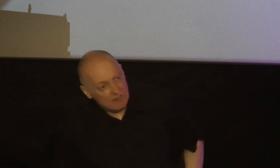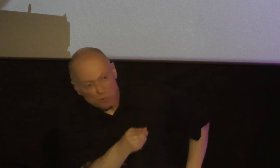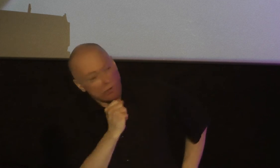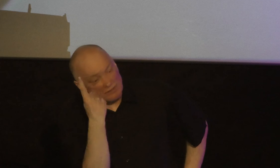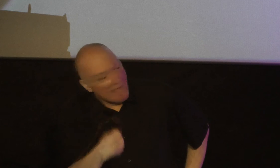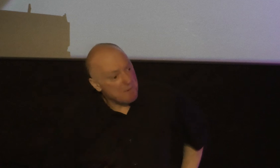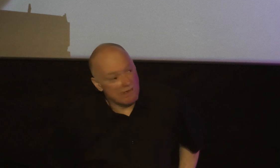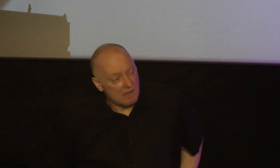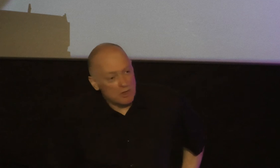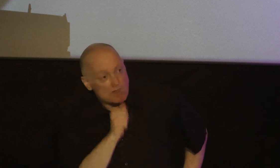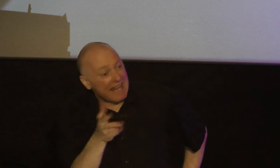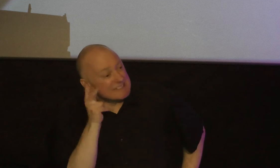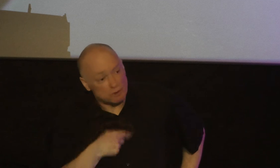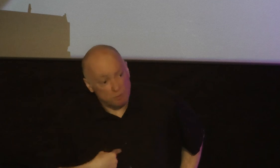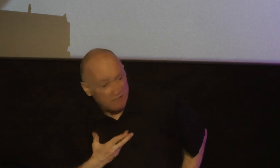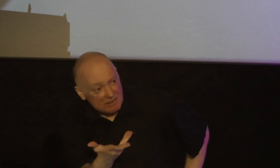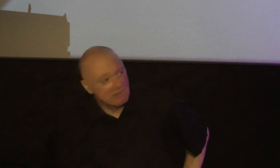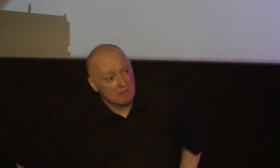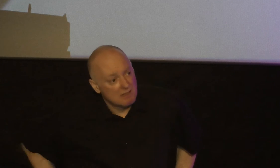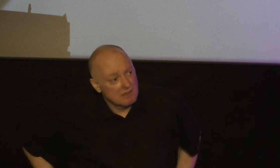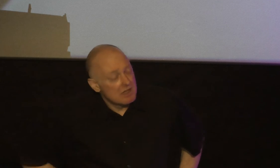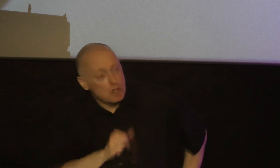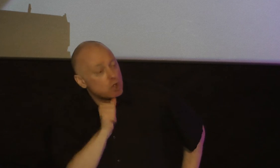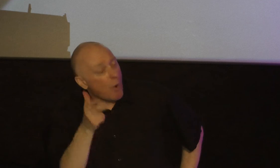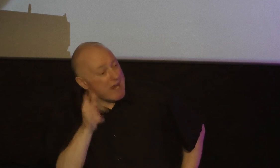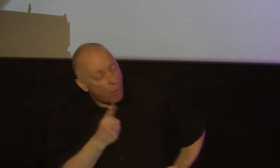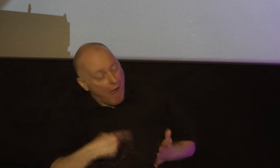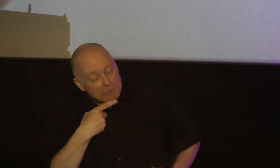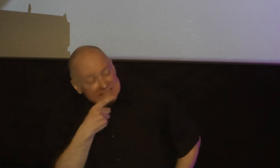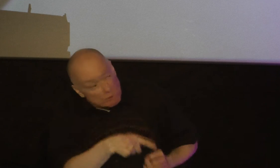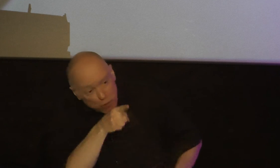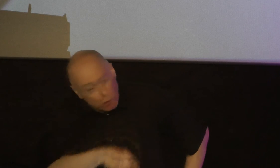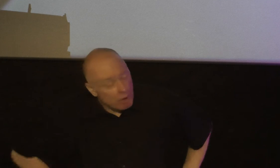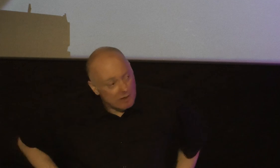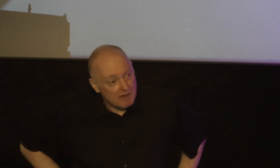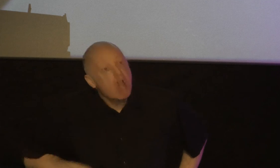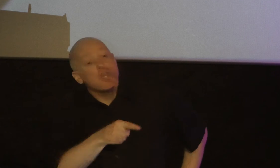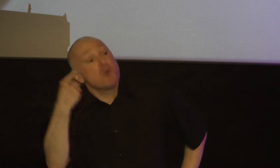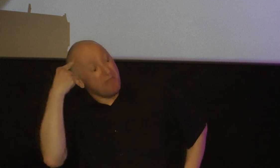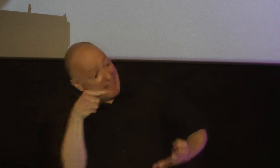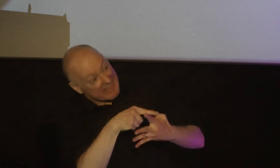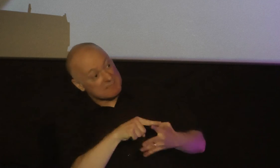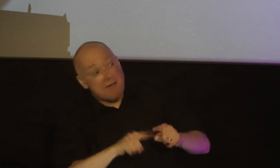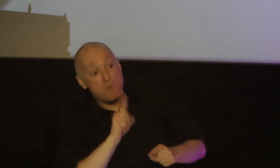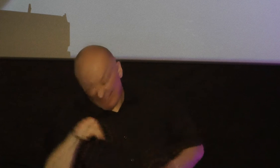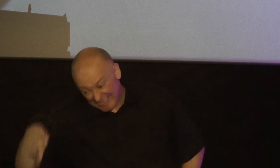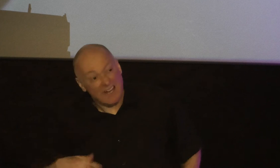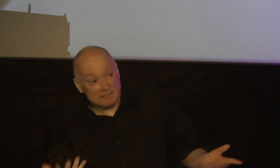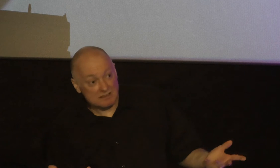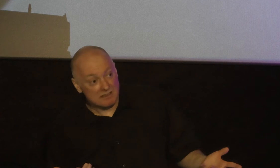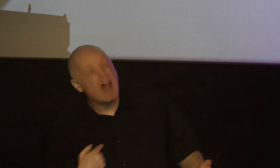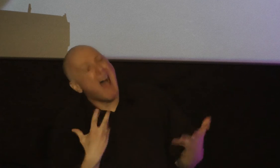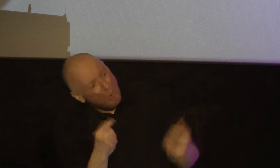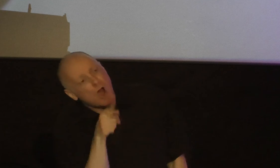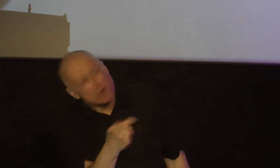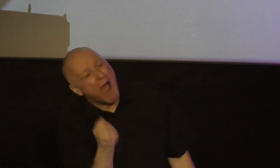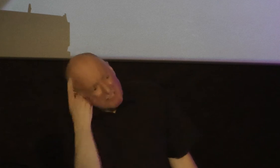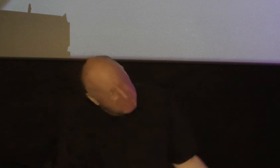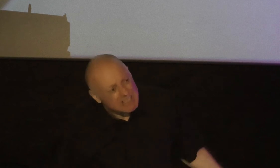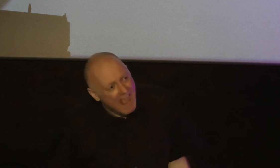you're not listening to me you don't hear what I'm saying you think this but it's really this and I just want you to understand that it's